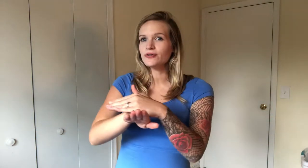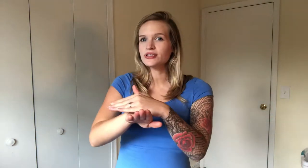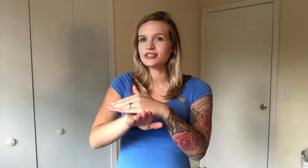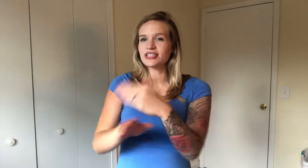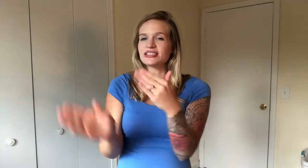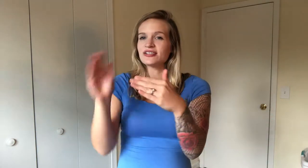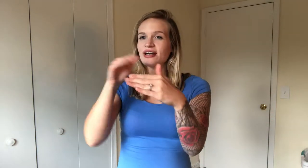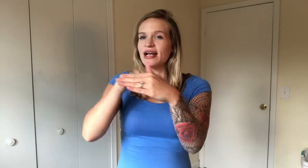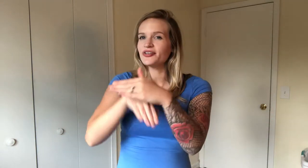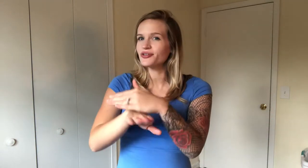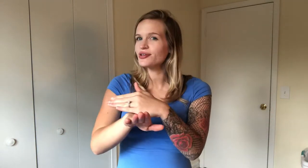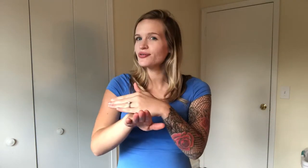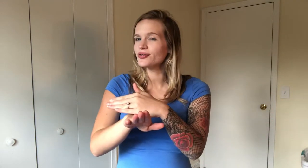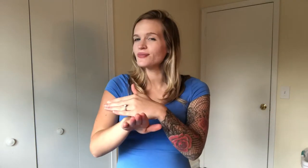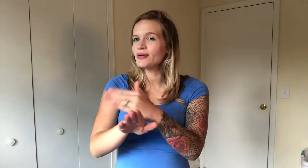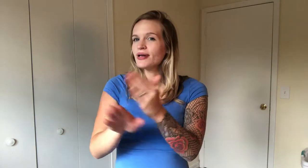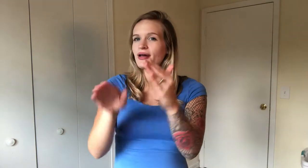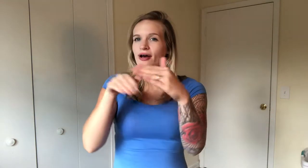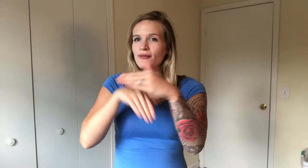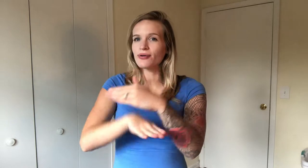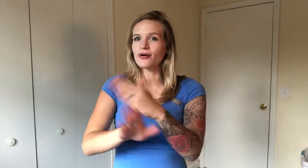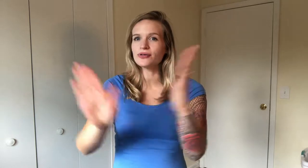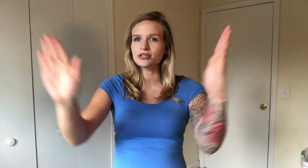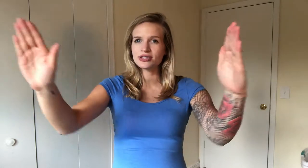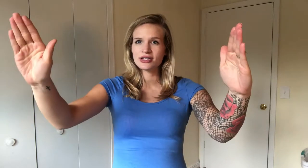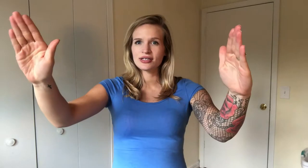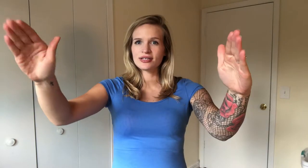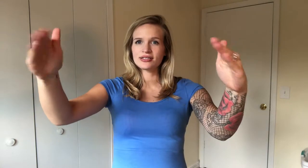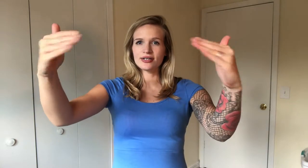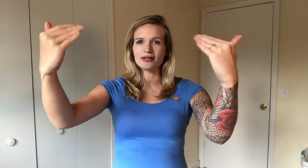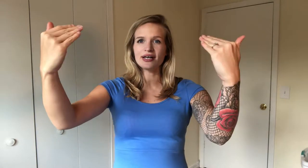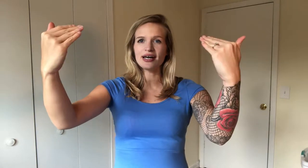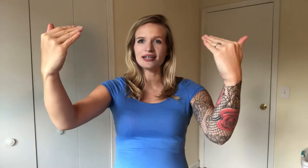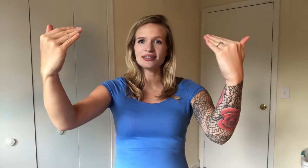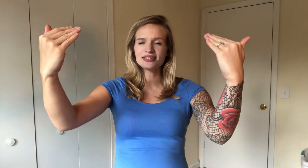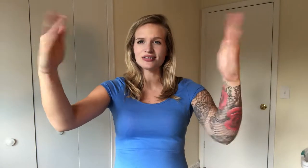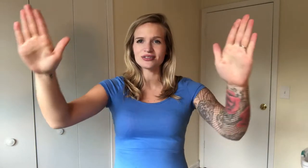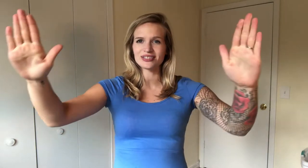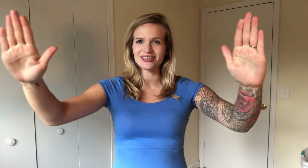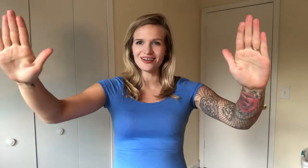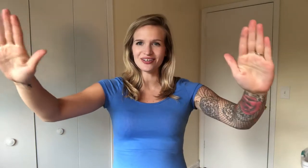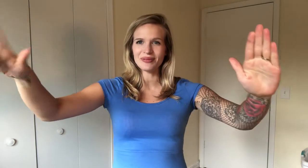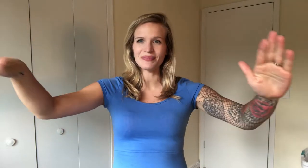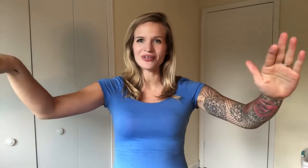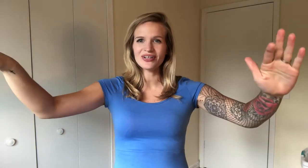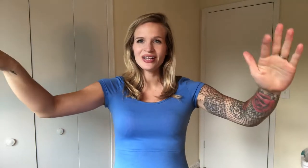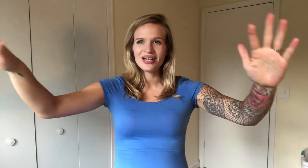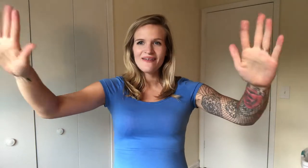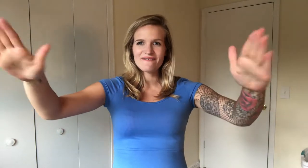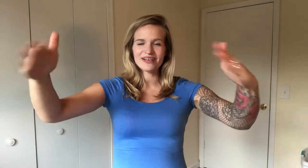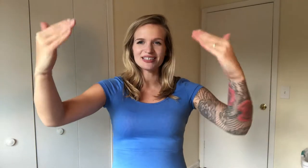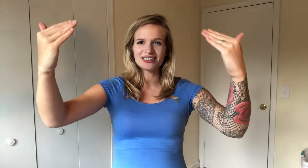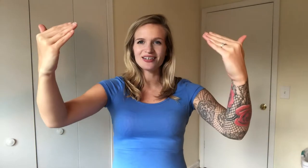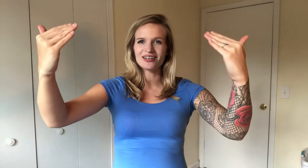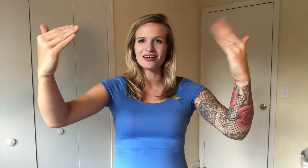So that's her entering the room, approach, turning heads. Those are all the people facing her